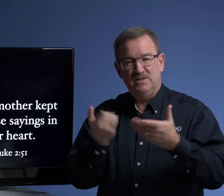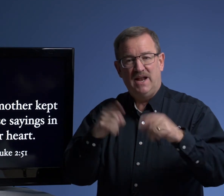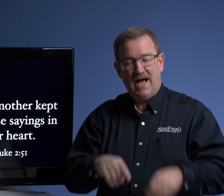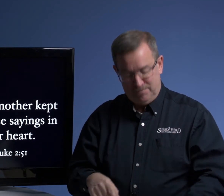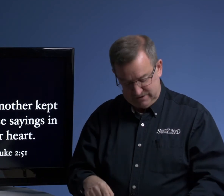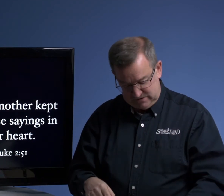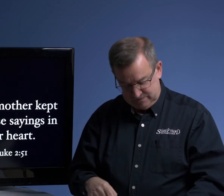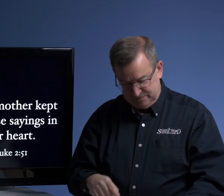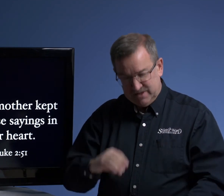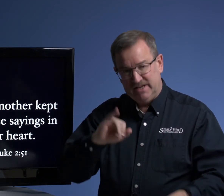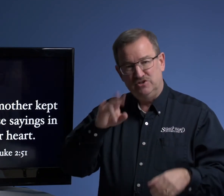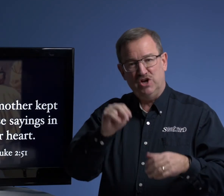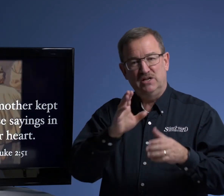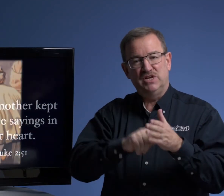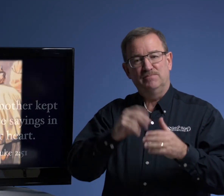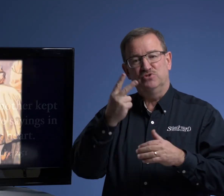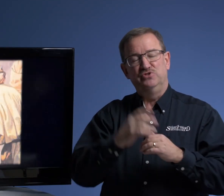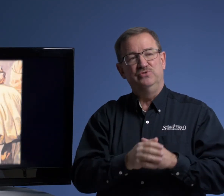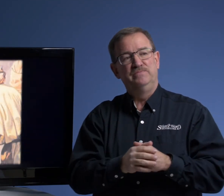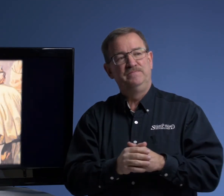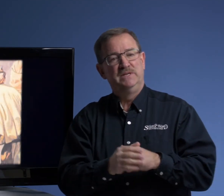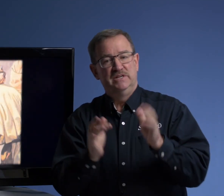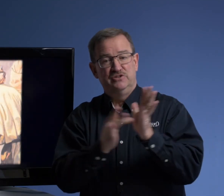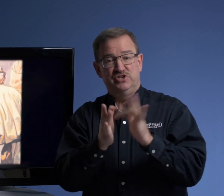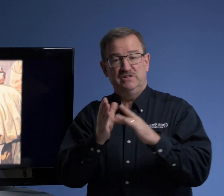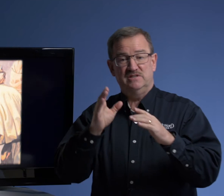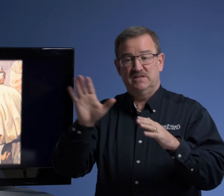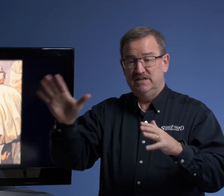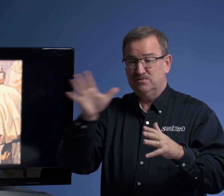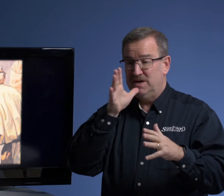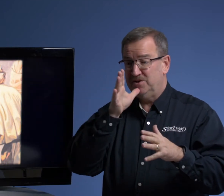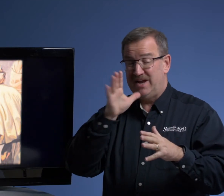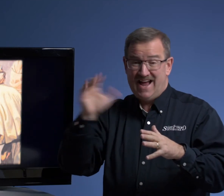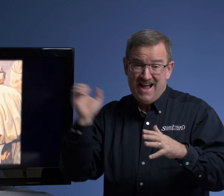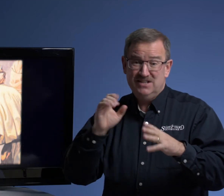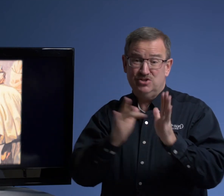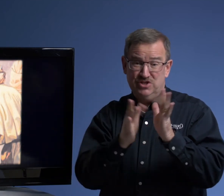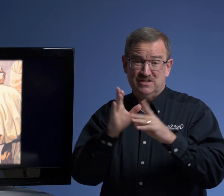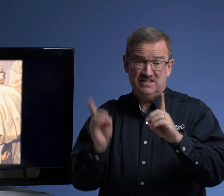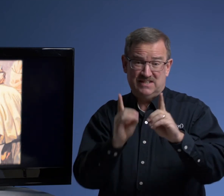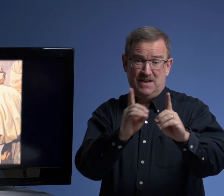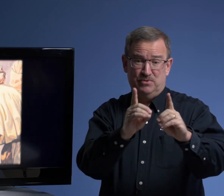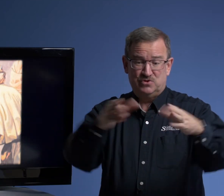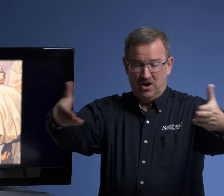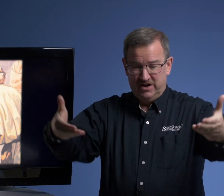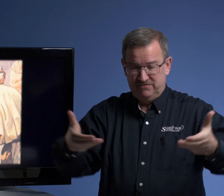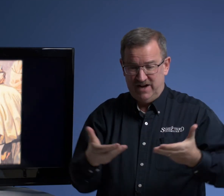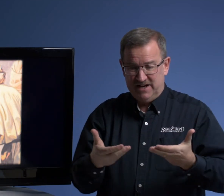that happens in John chapter two, Jesus, his mother, and Jesus' disciples are invited